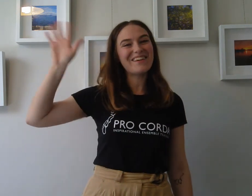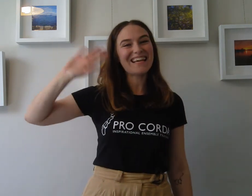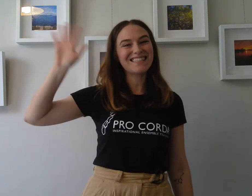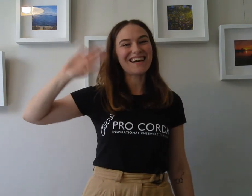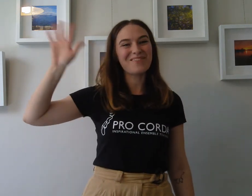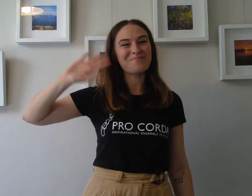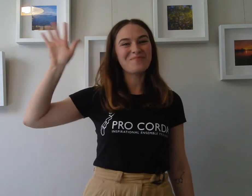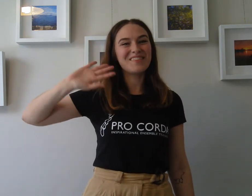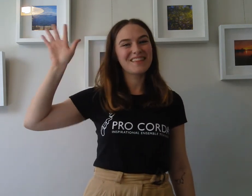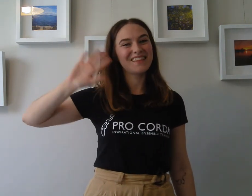you next time!